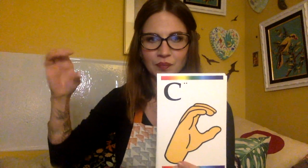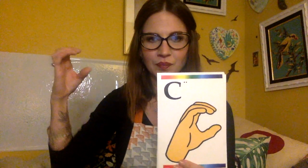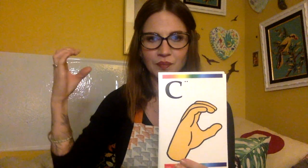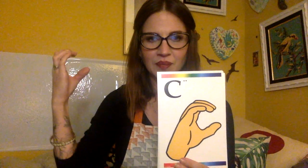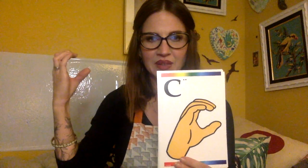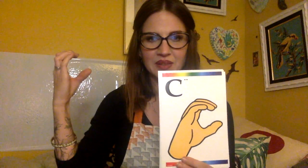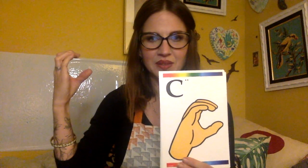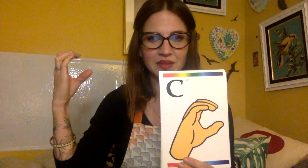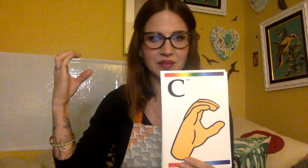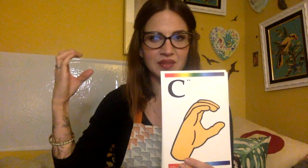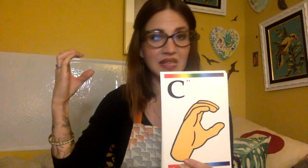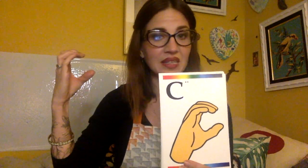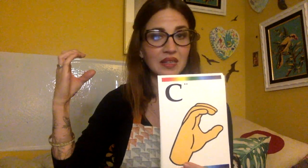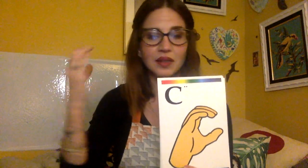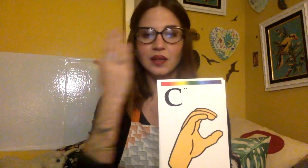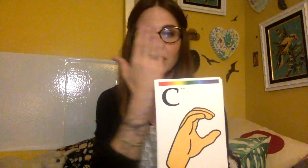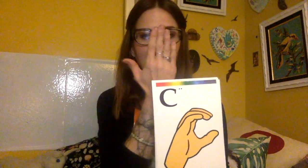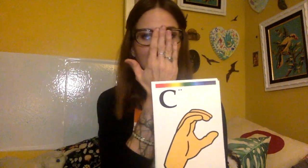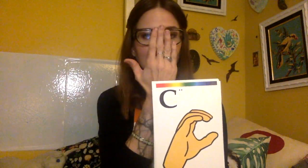C, cu.